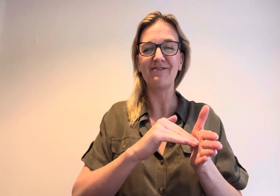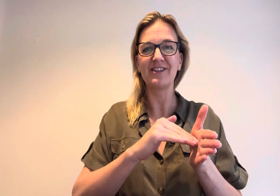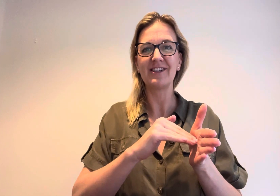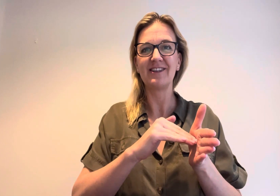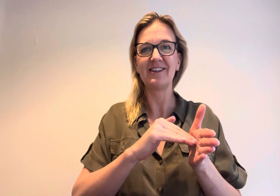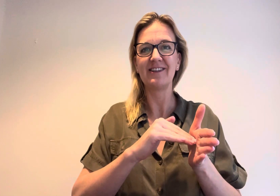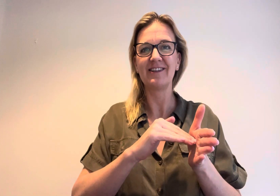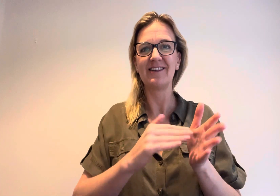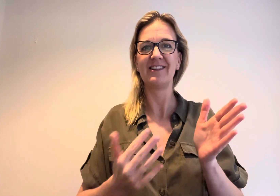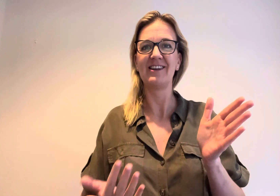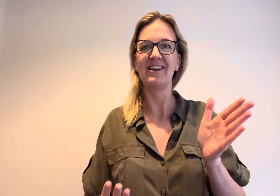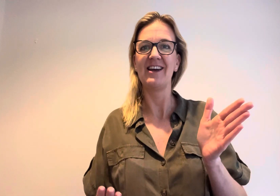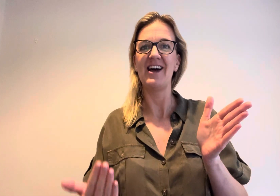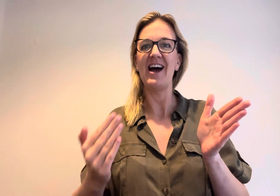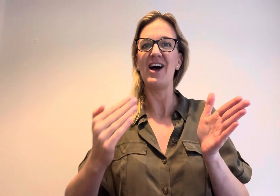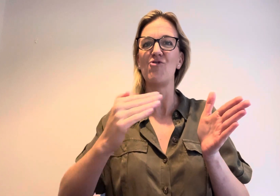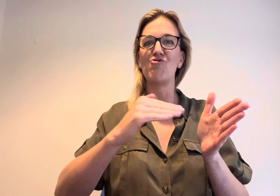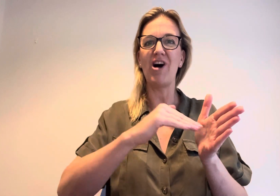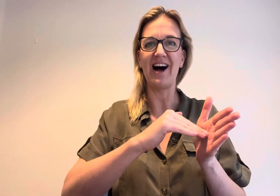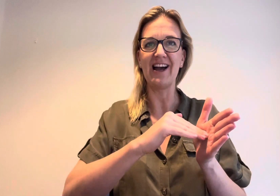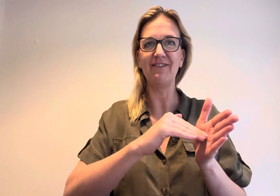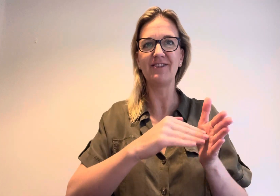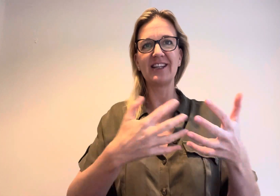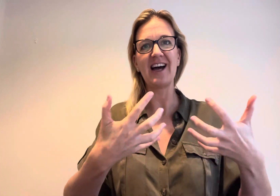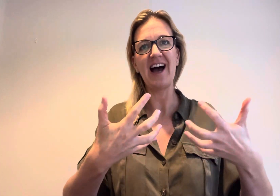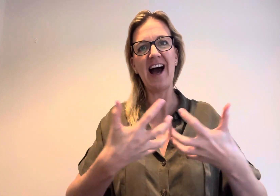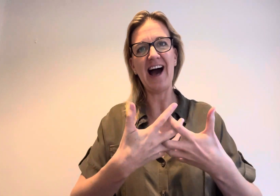Arrived, arrived how?